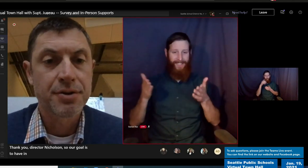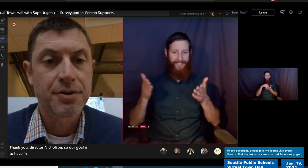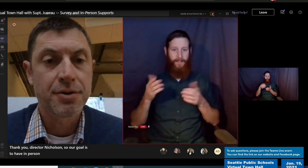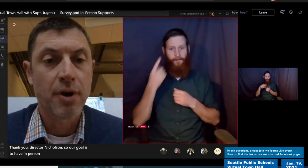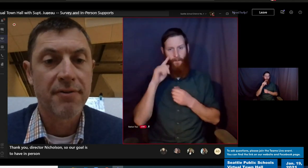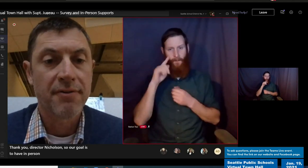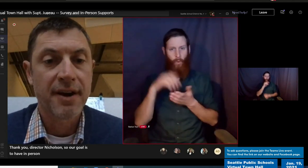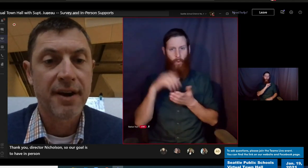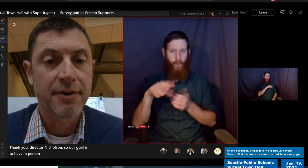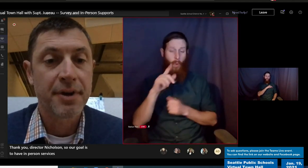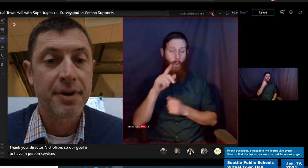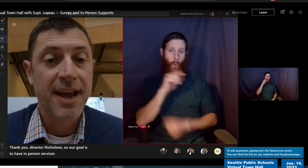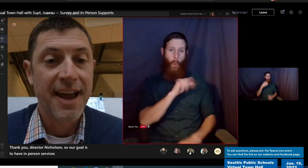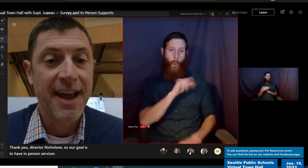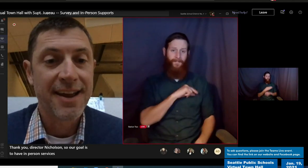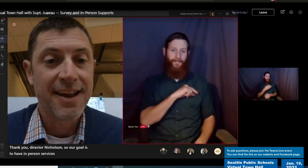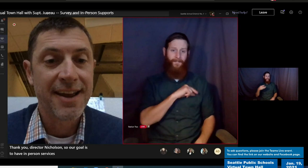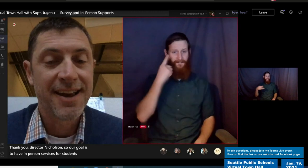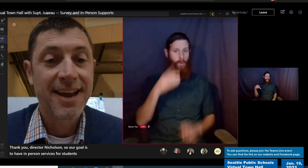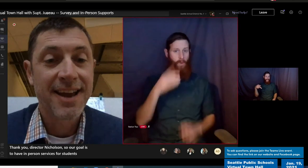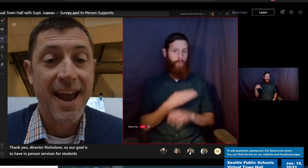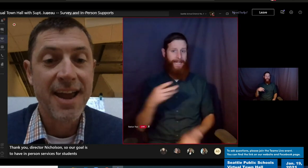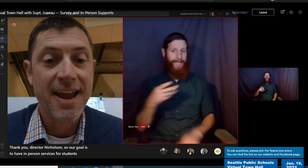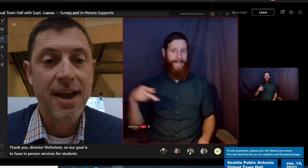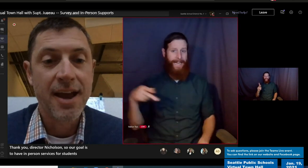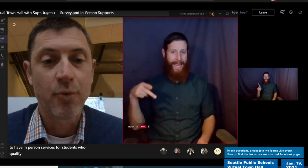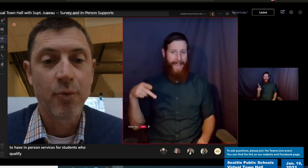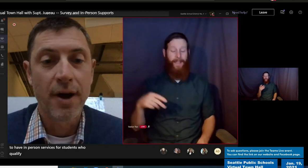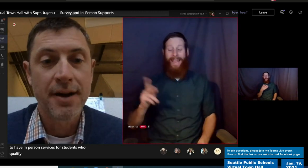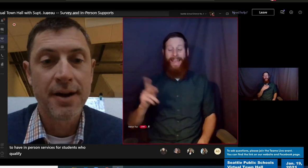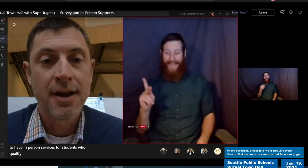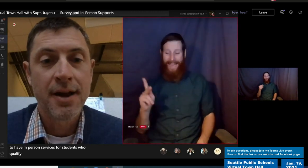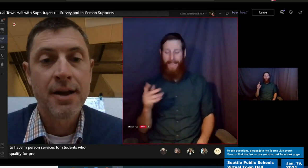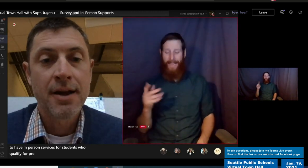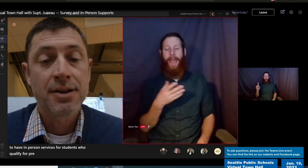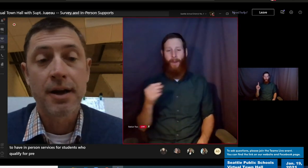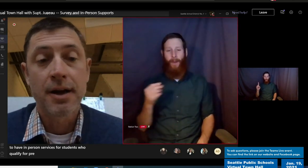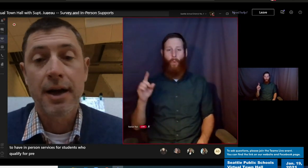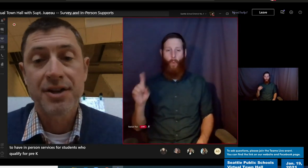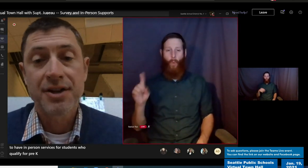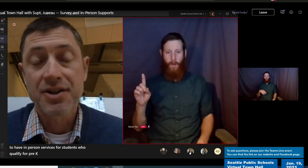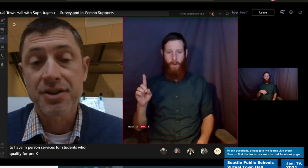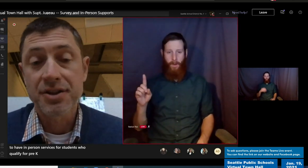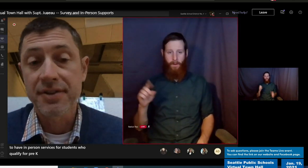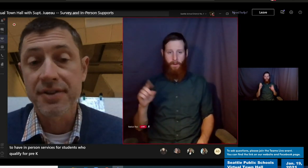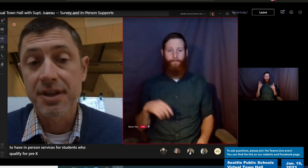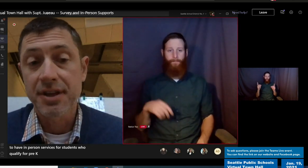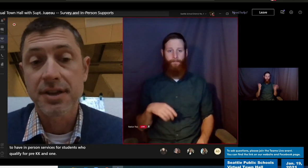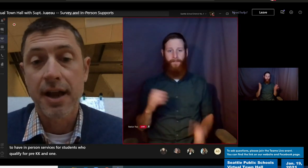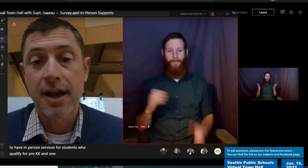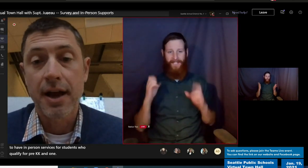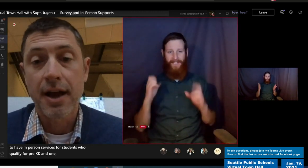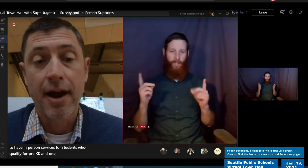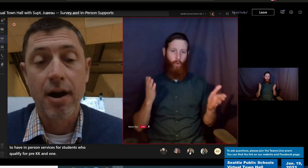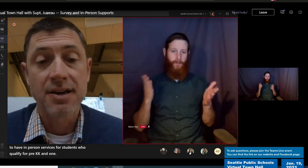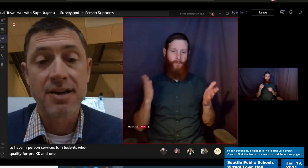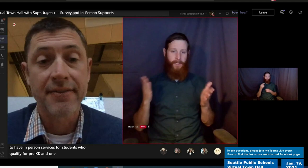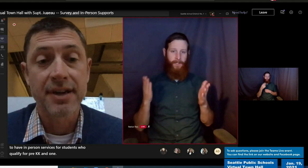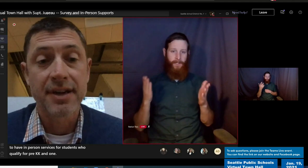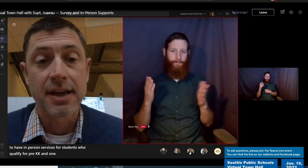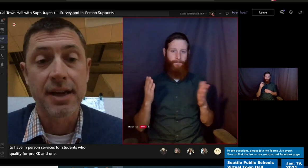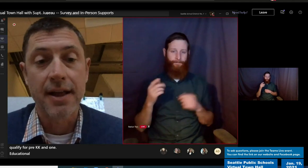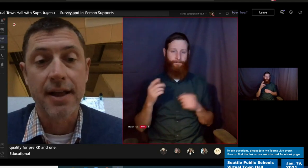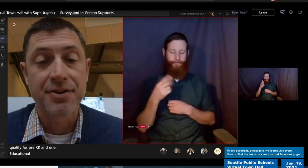qualify for pre-K, K-1 educational services at our 70